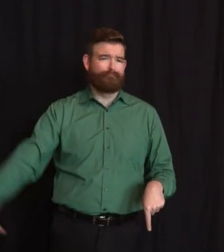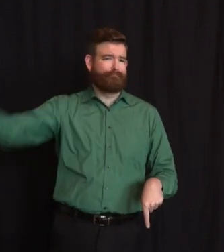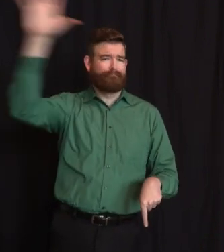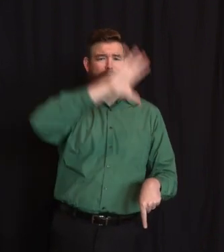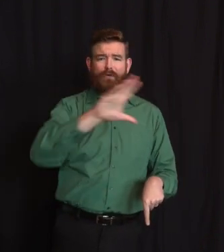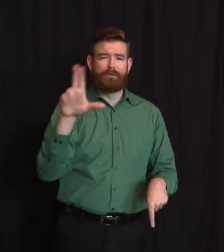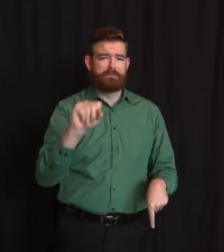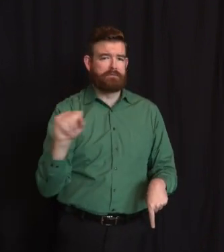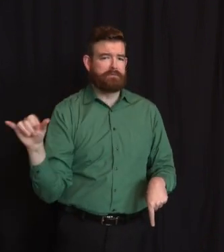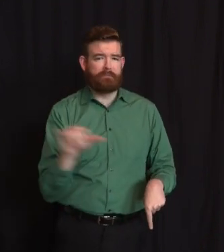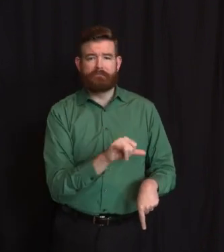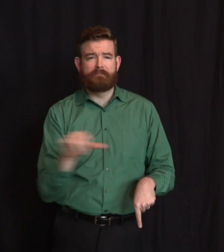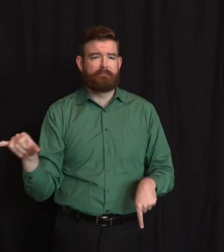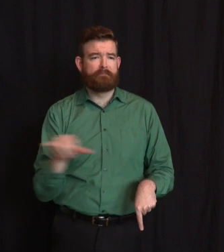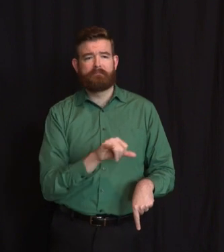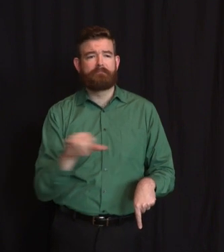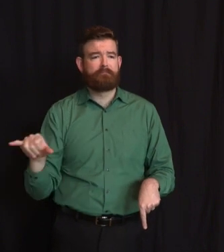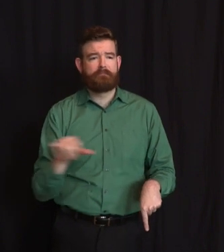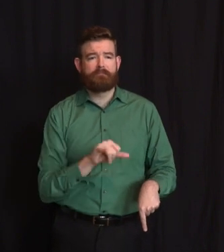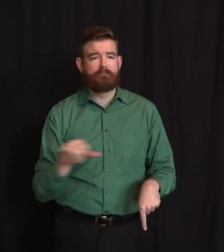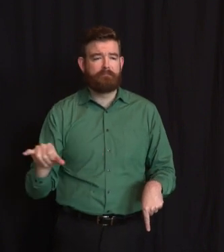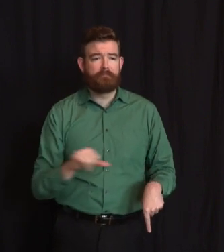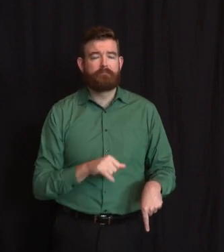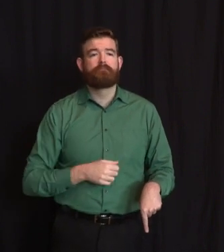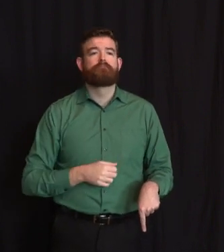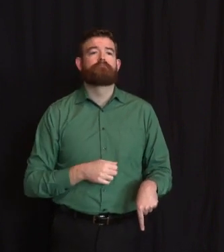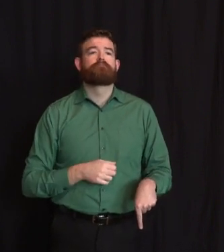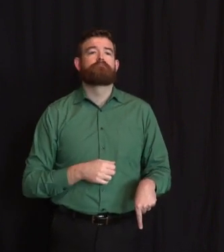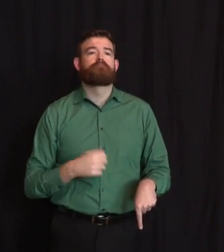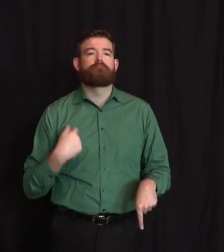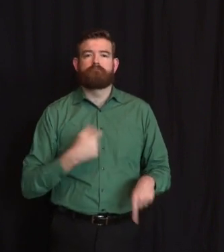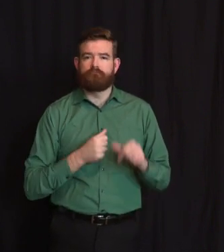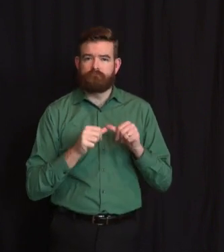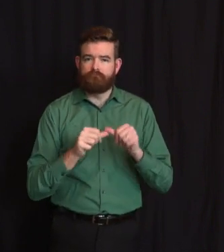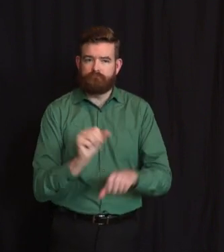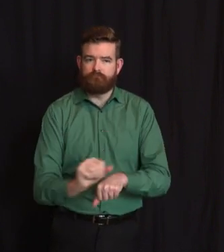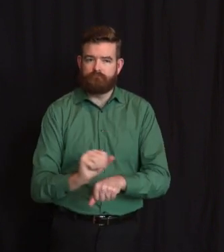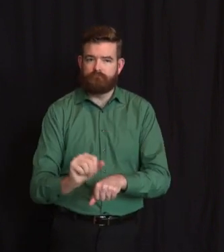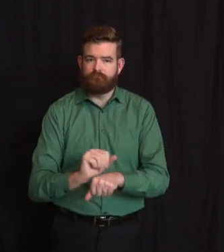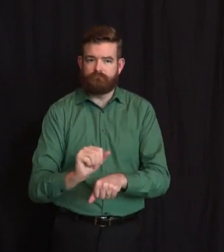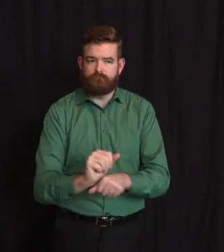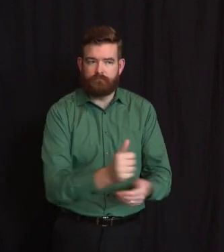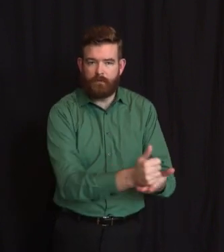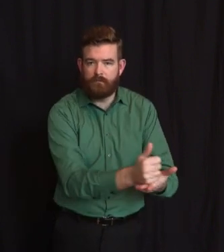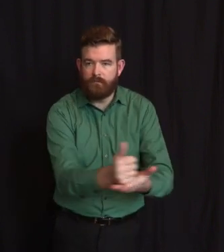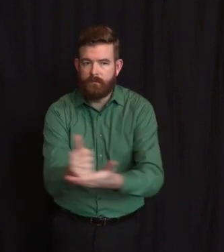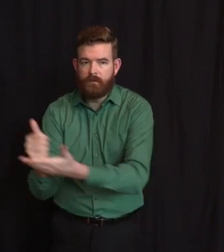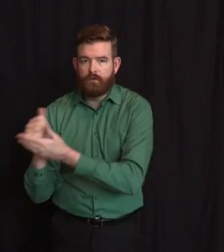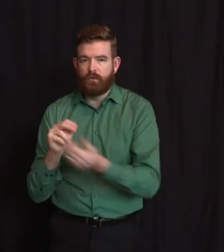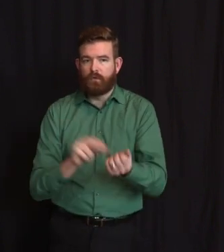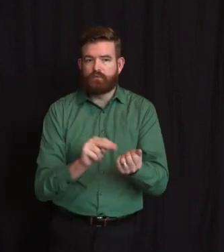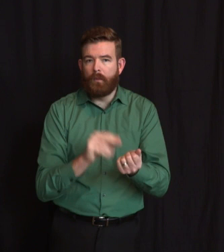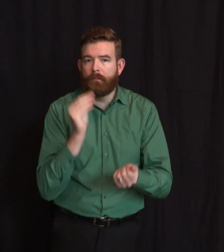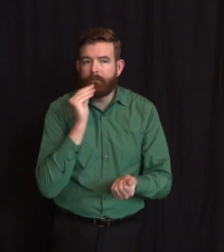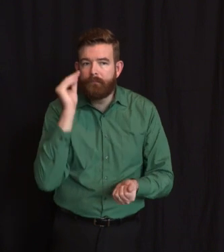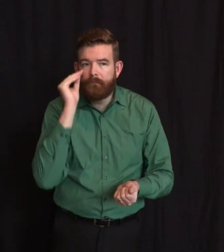these facilities from shipping personal protective equipment to connecting facilities with staffing support